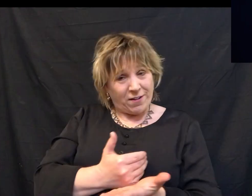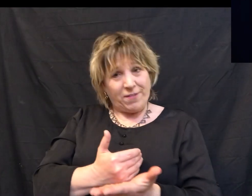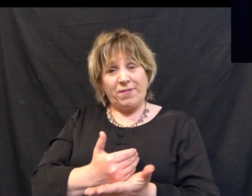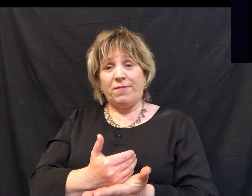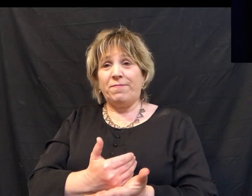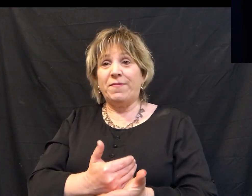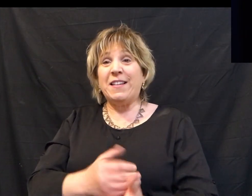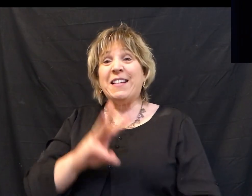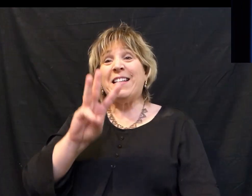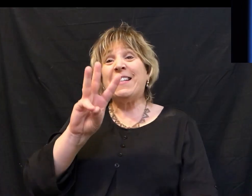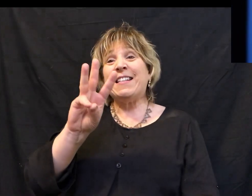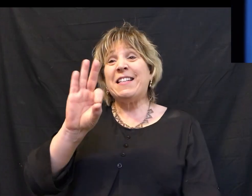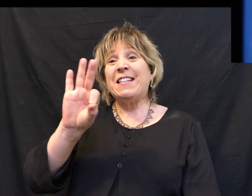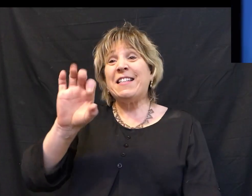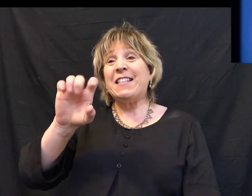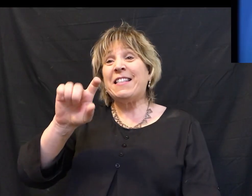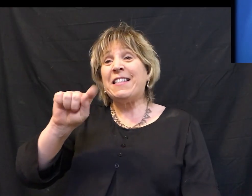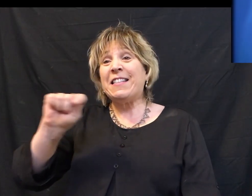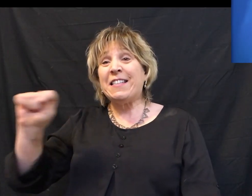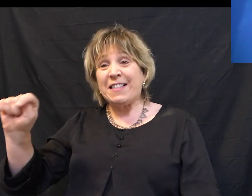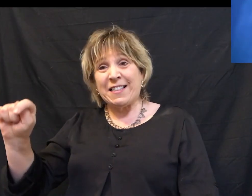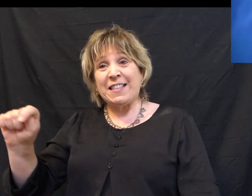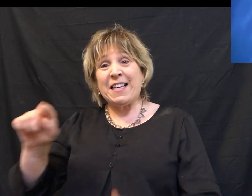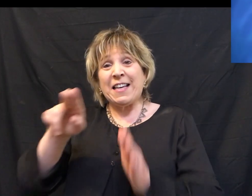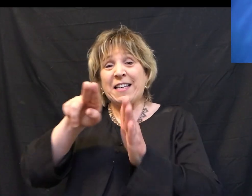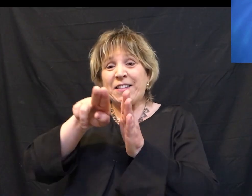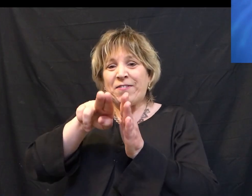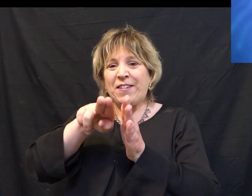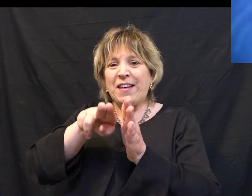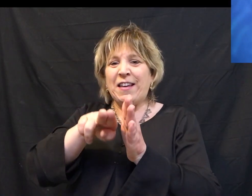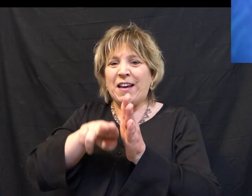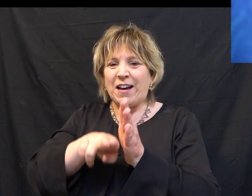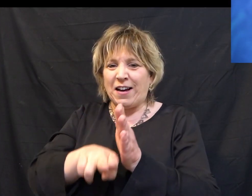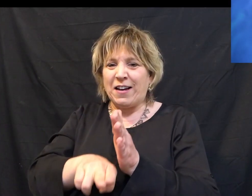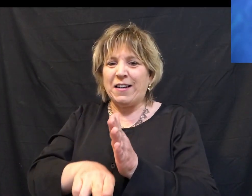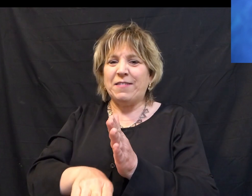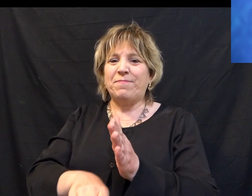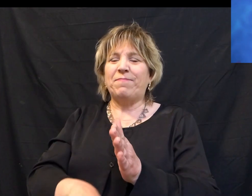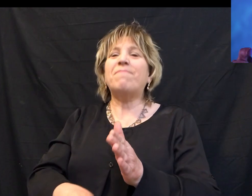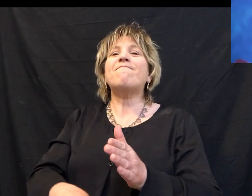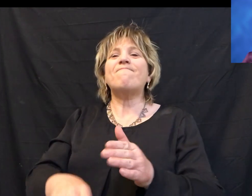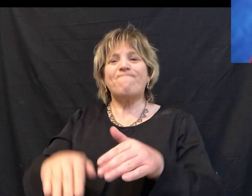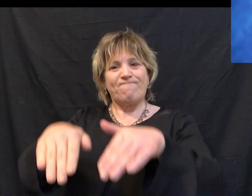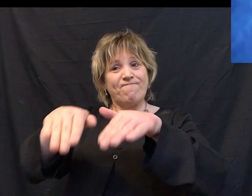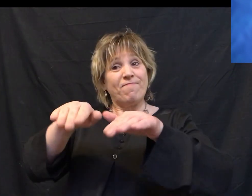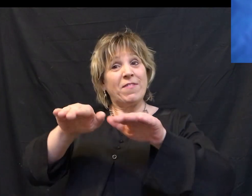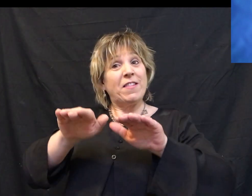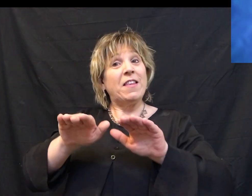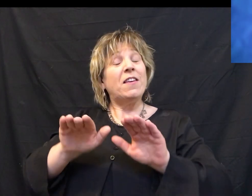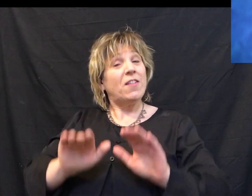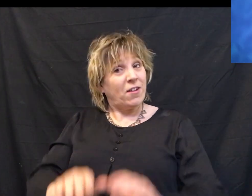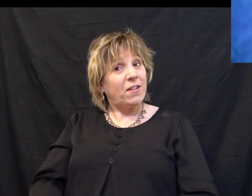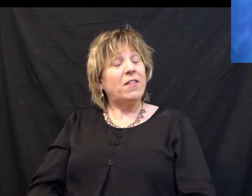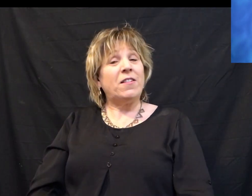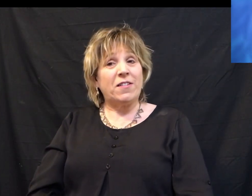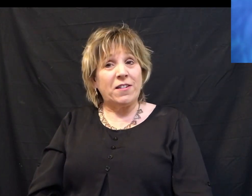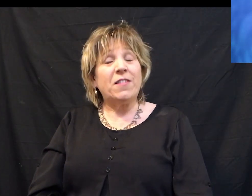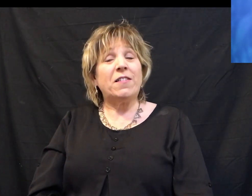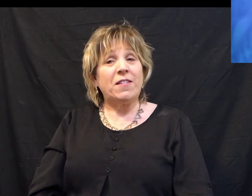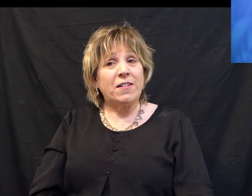To be six feet beneath the earth Here's why